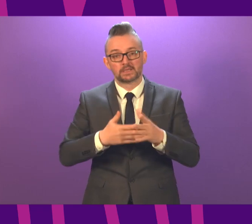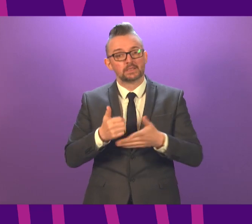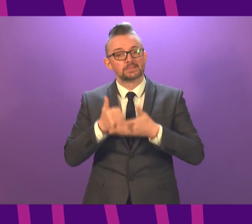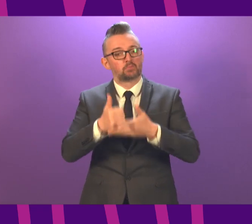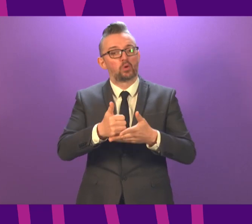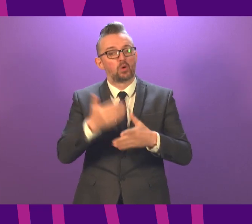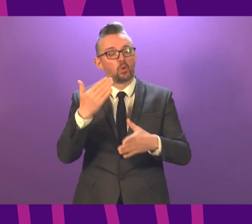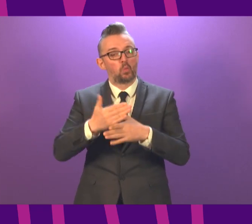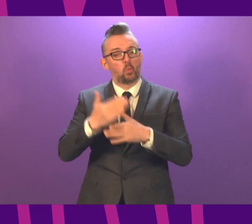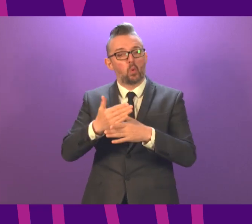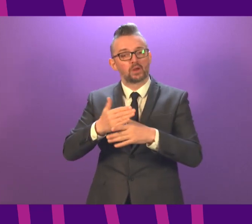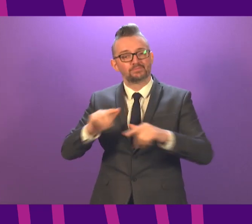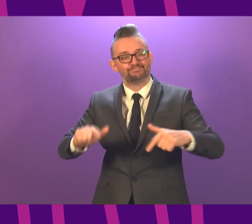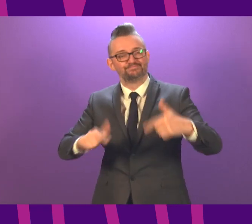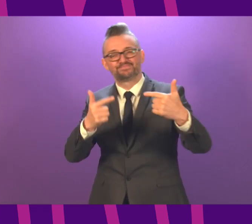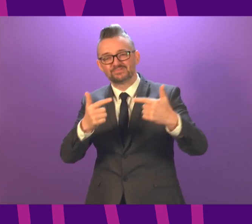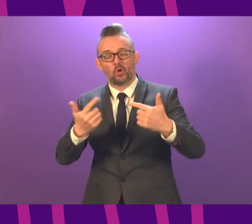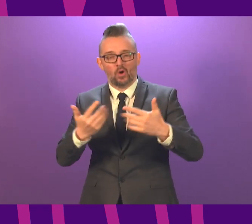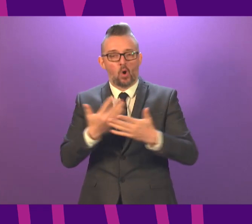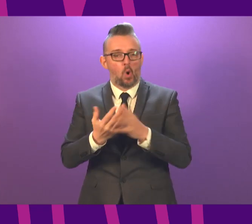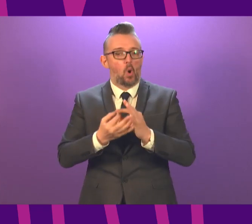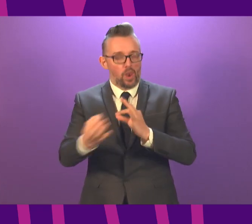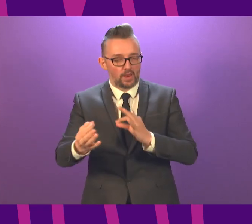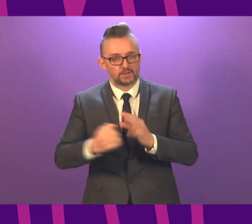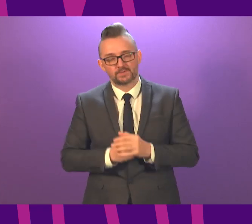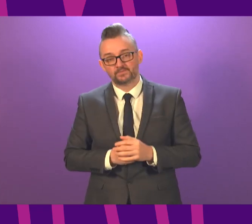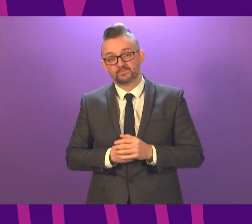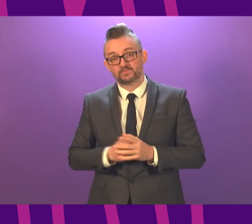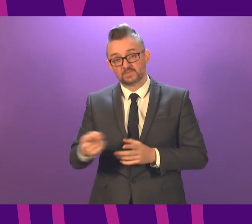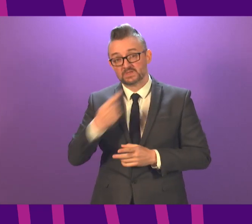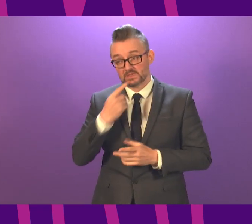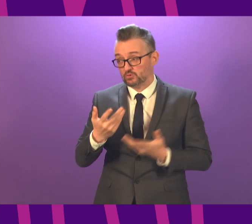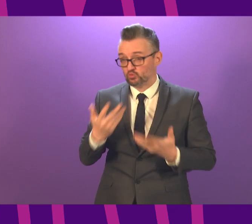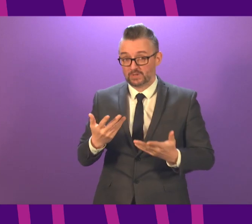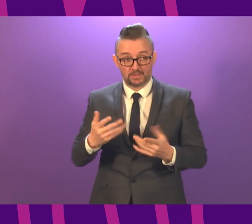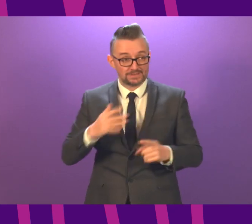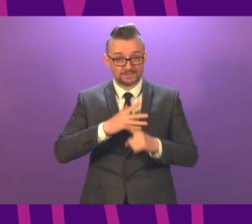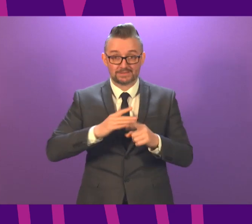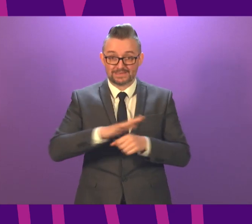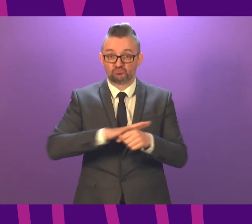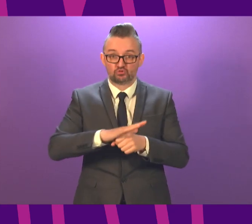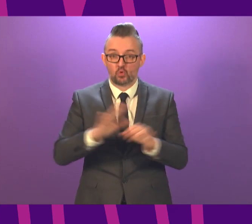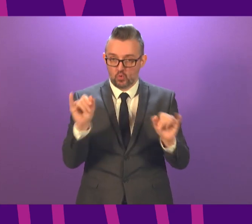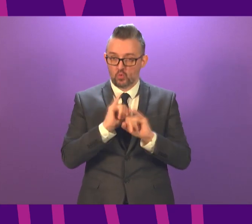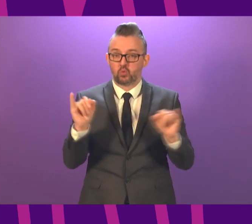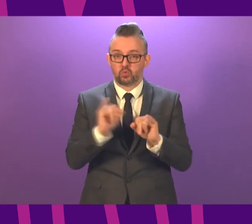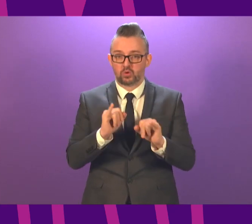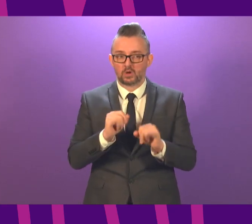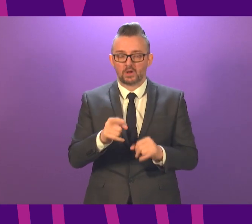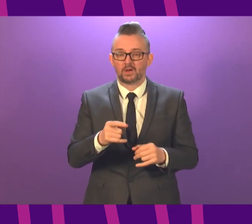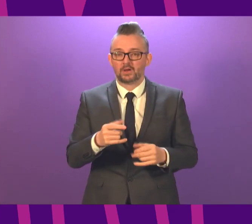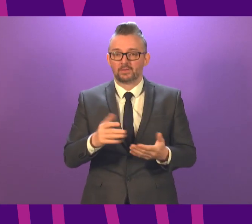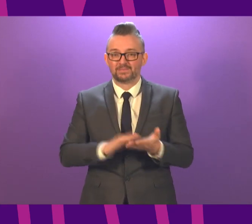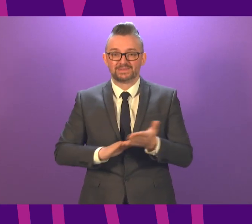remotely. Given the very serious situation that the First Minister has laid out today, this will inevitably bring new